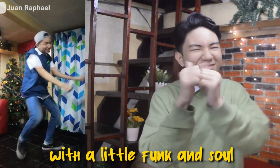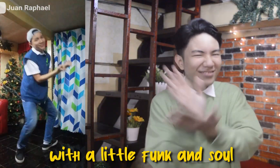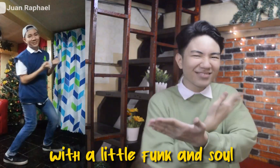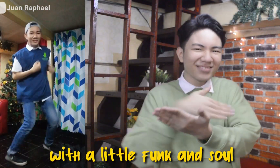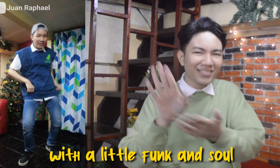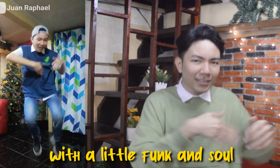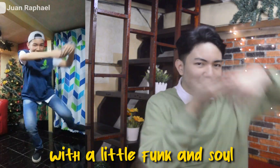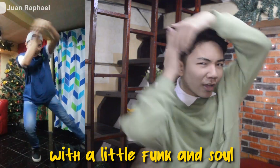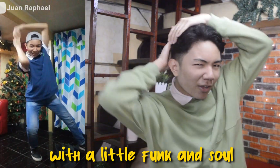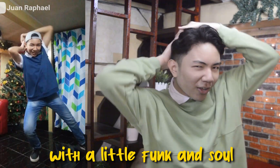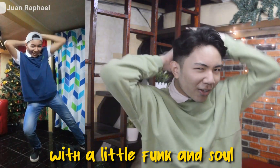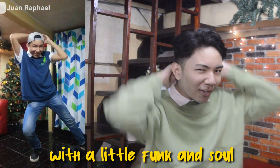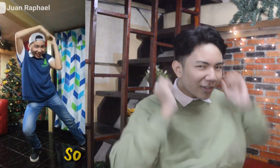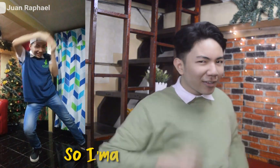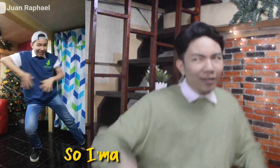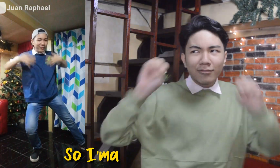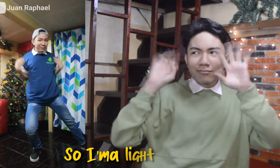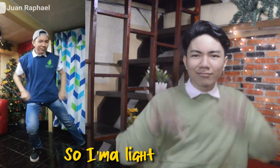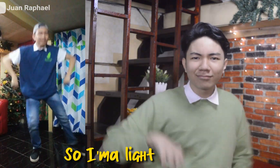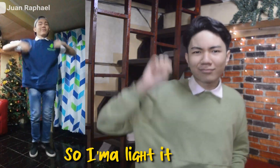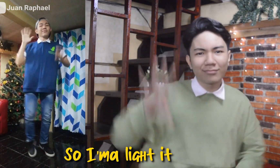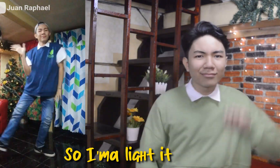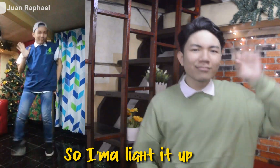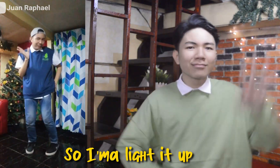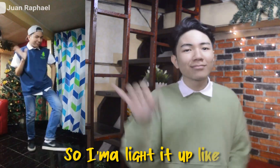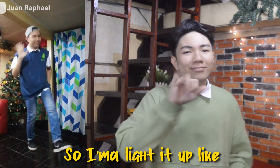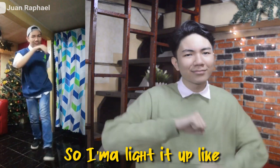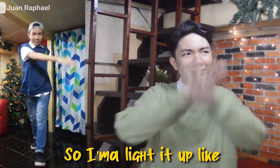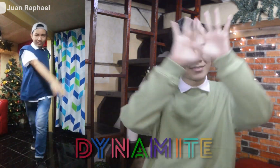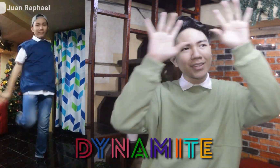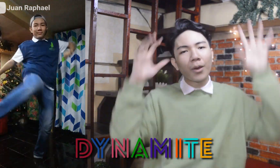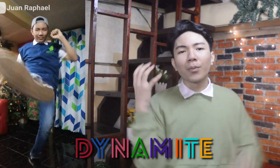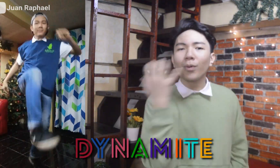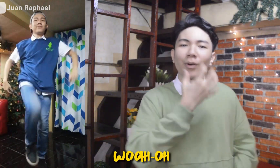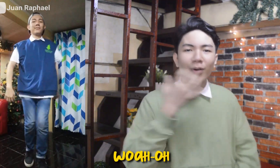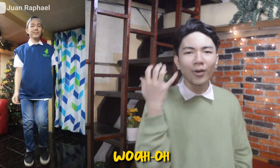a little fucking soul So I'ma light it up like dynamite Whoa